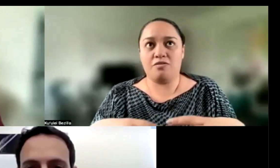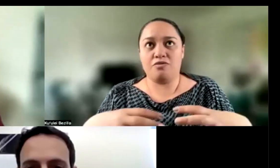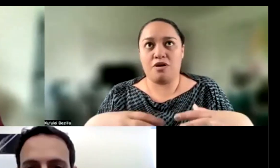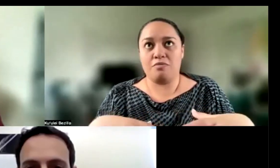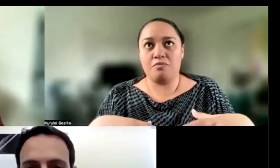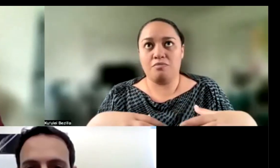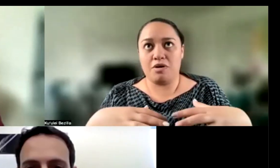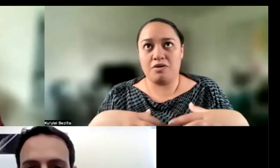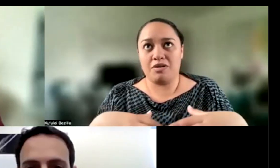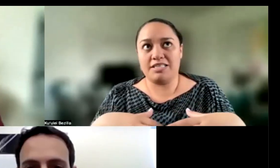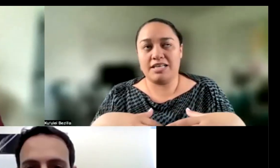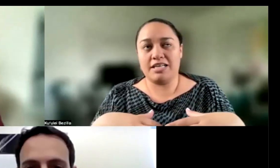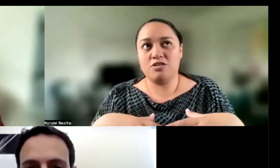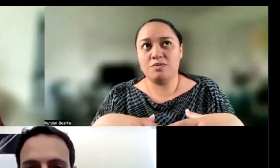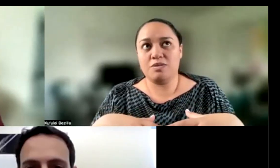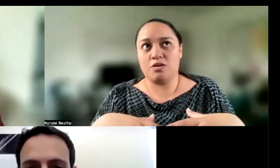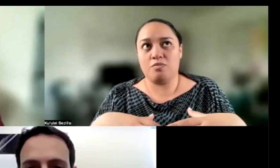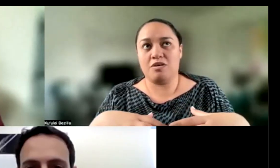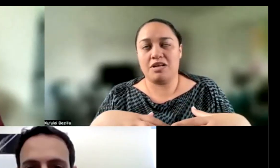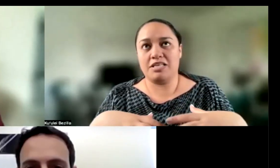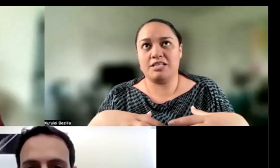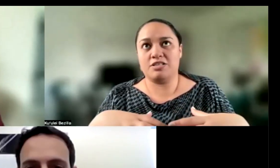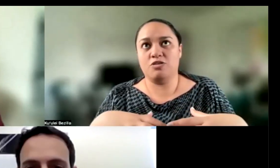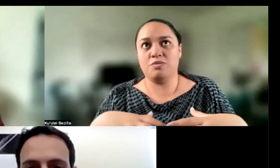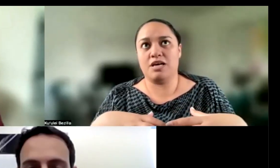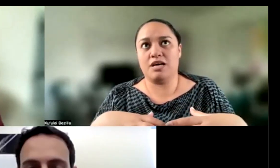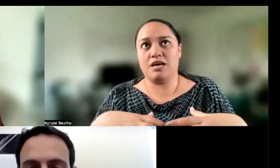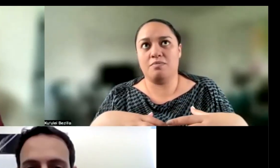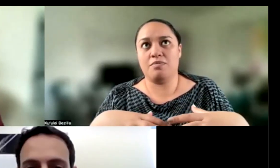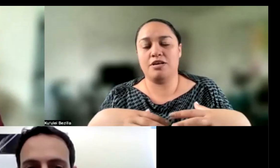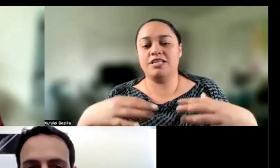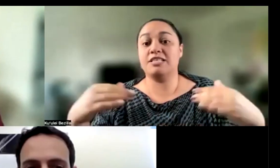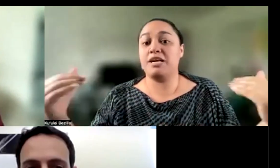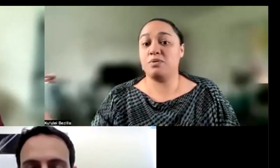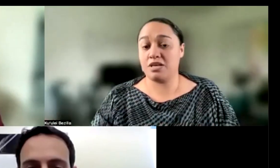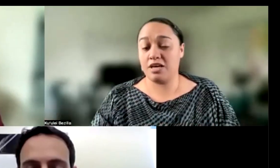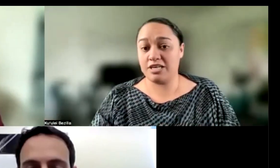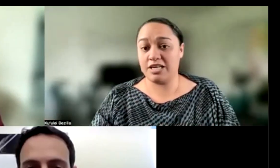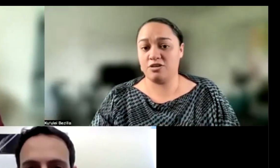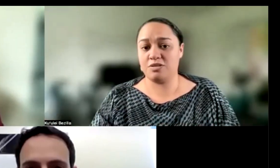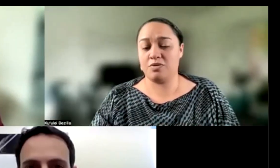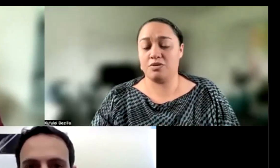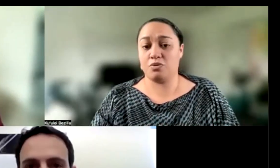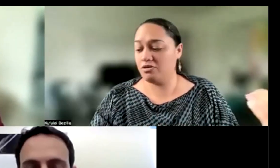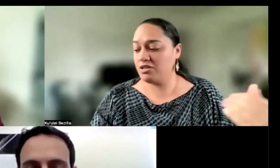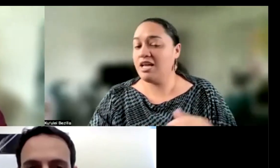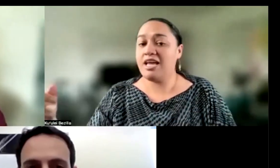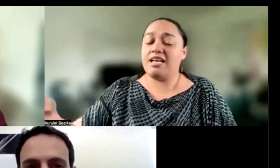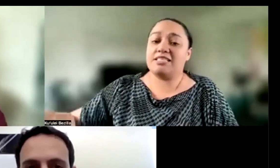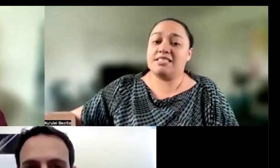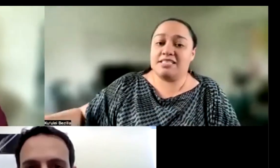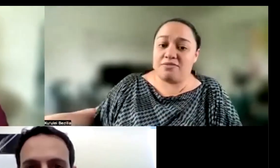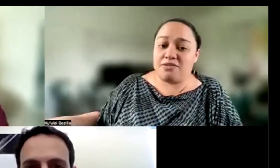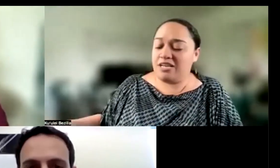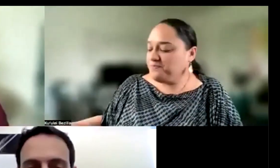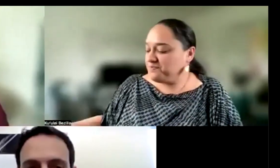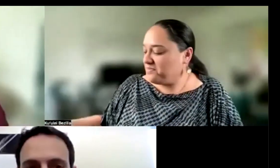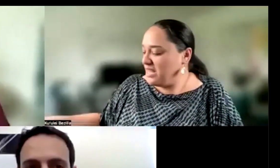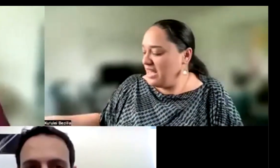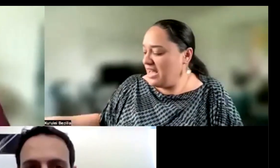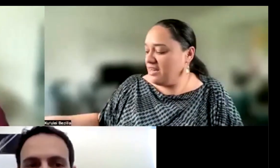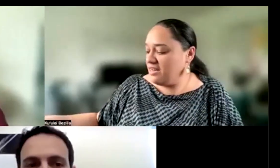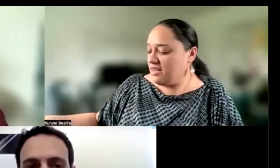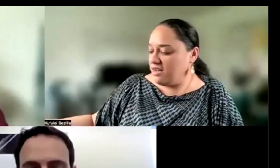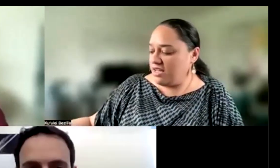found from Mauna Kea's telescopes or Mauna Kea telescopes uh participated with other telescopes around the world in its discovery